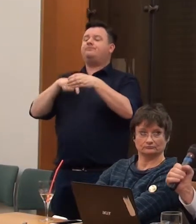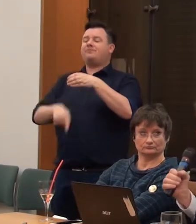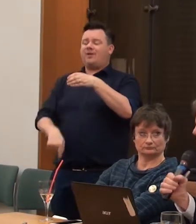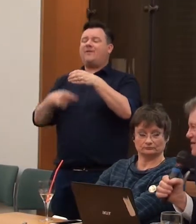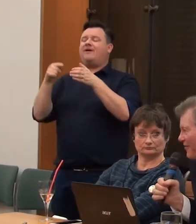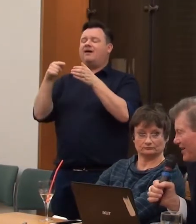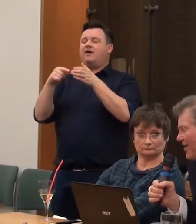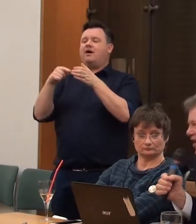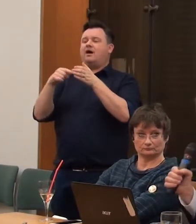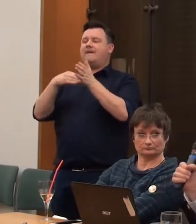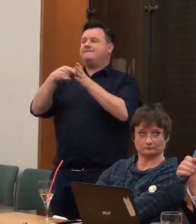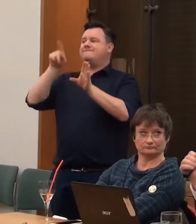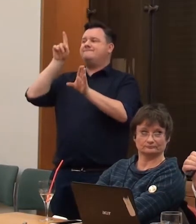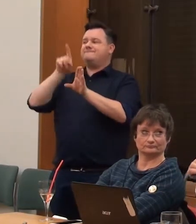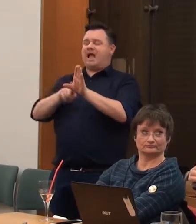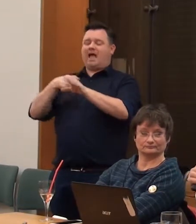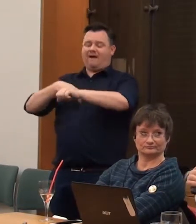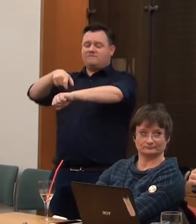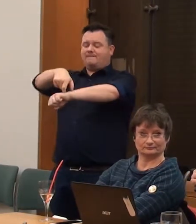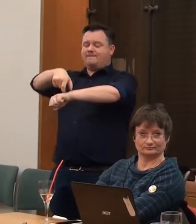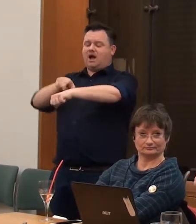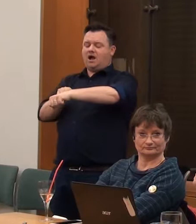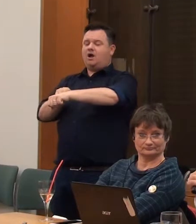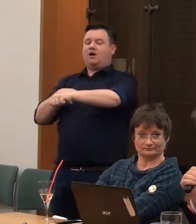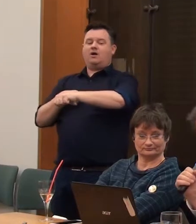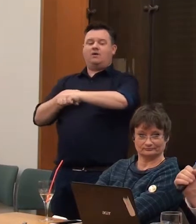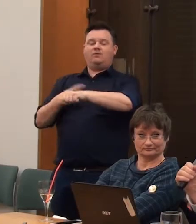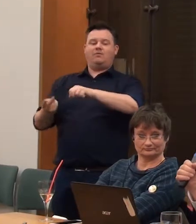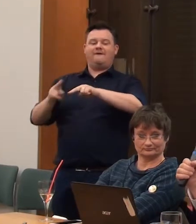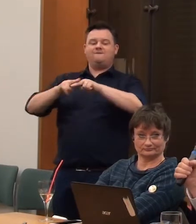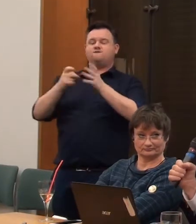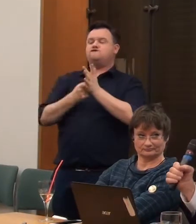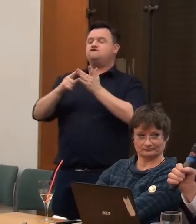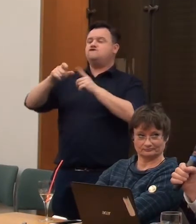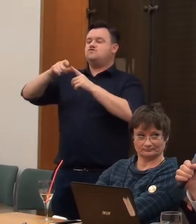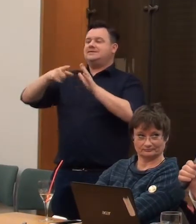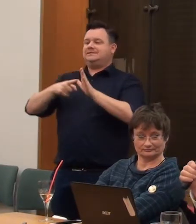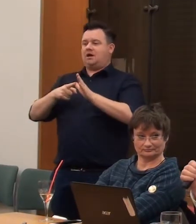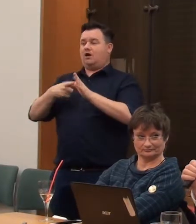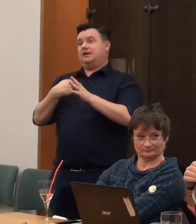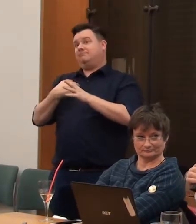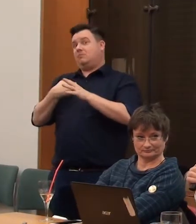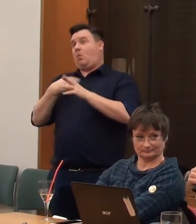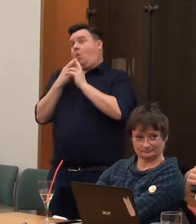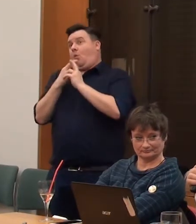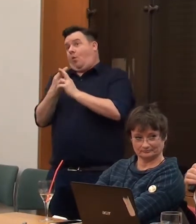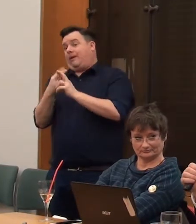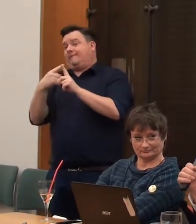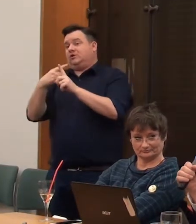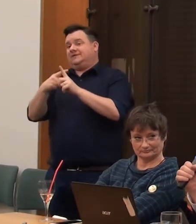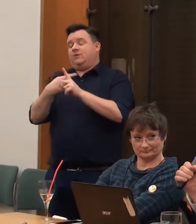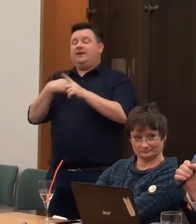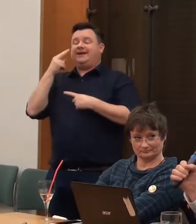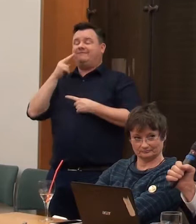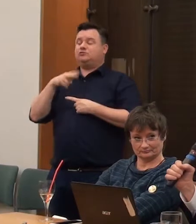of Frida Kahlo, a well-known Marxist socialist. So, there we are. Perhaps there's hope for us yet. Perhaps we didn't see it in the